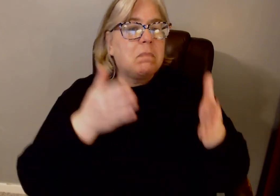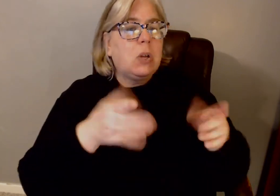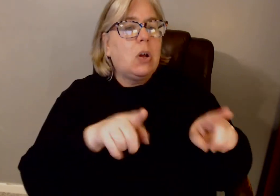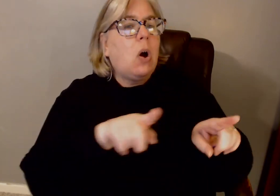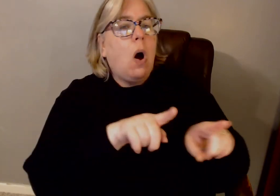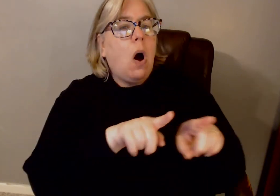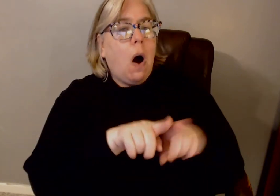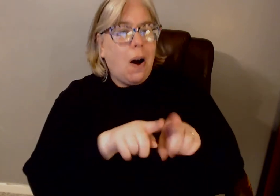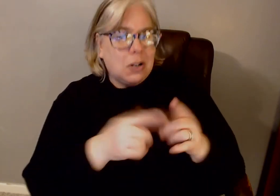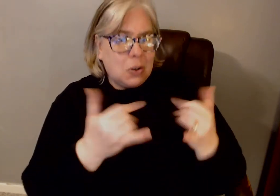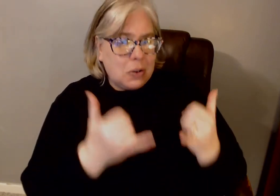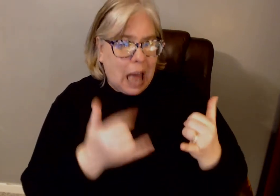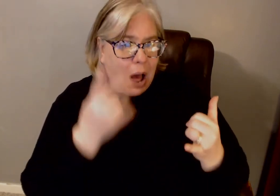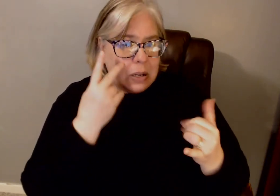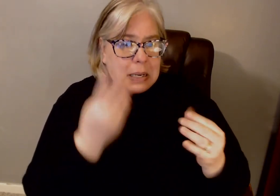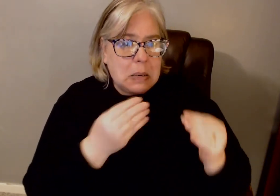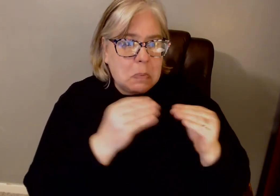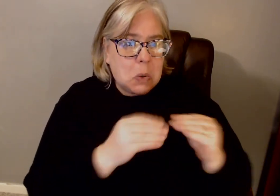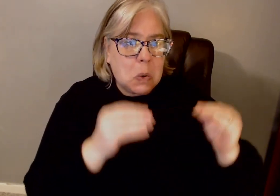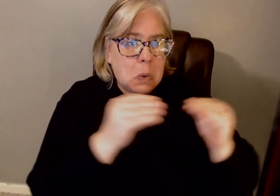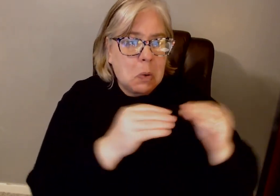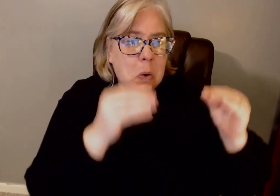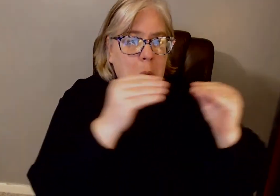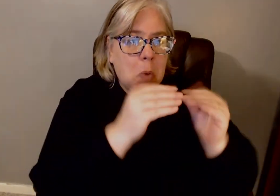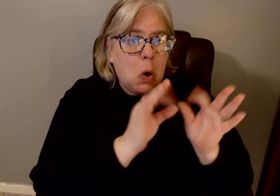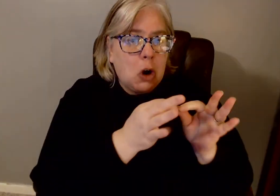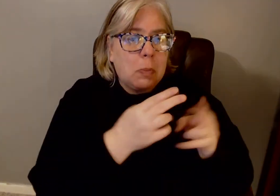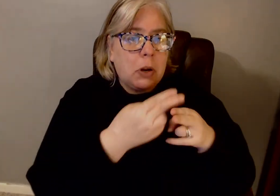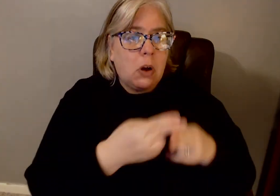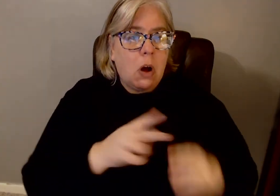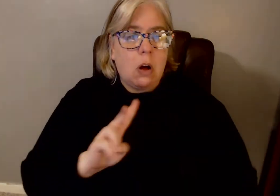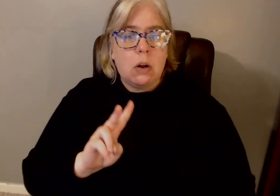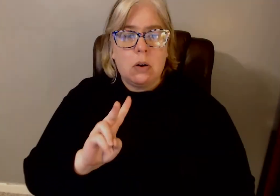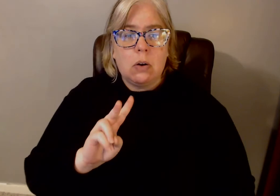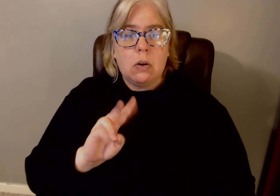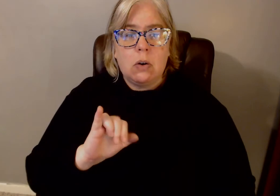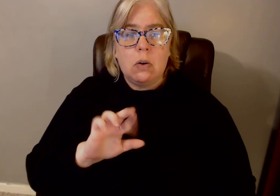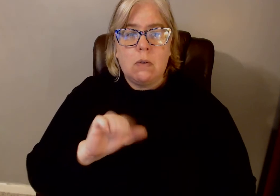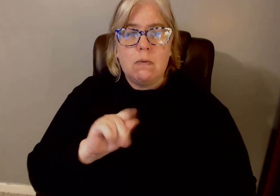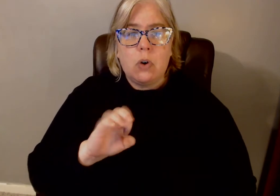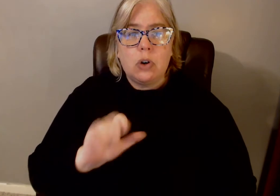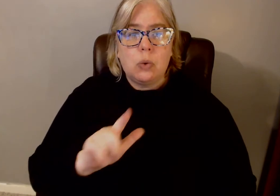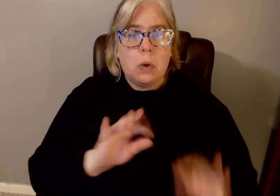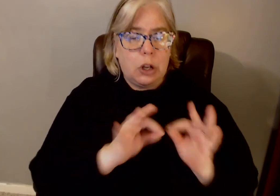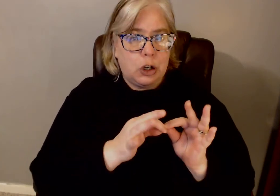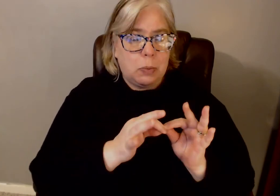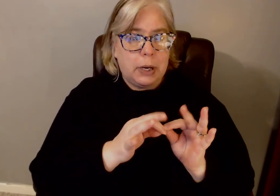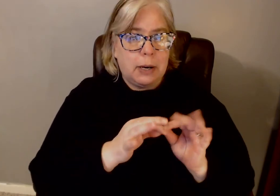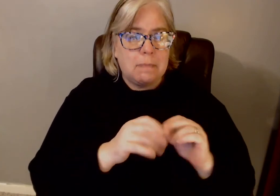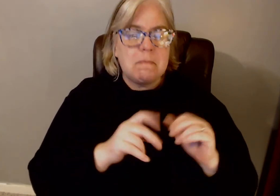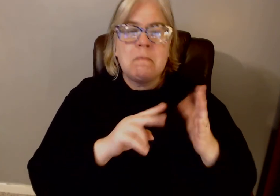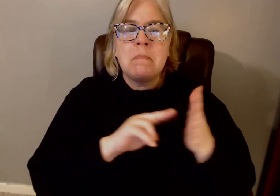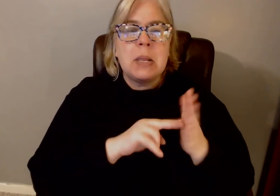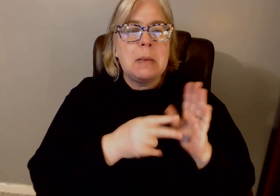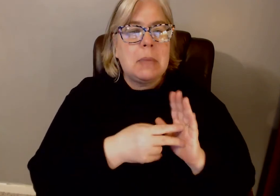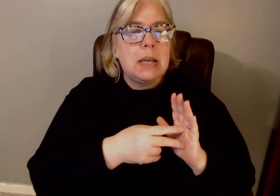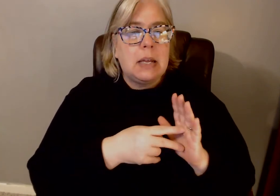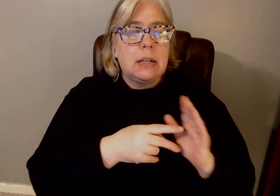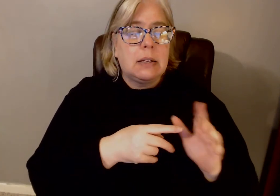walk better than can't even walk